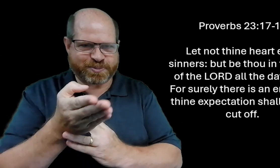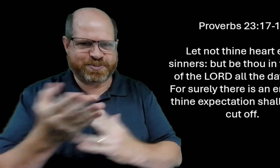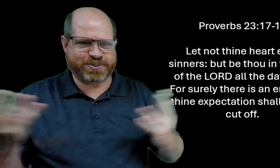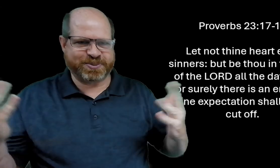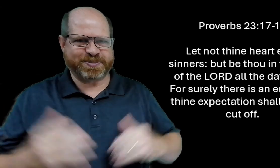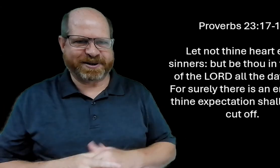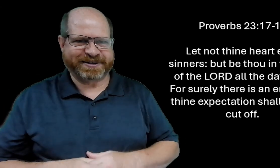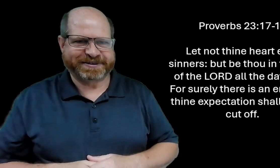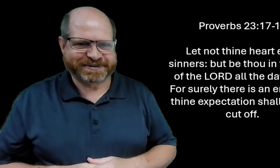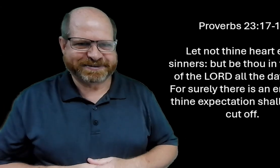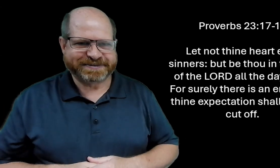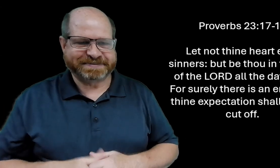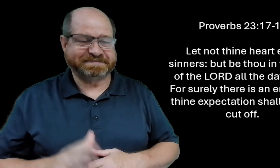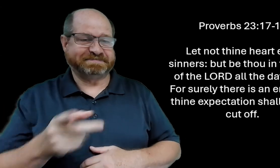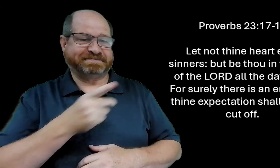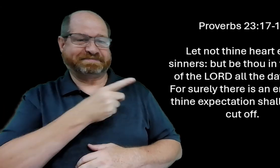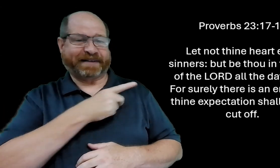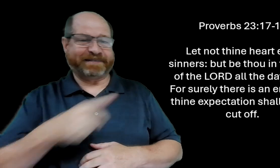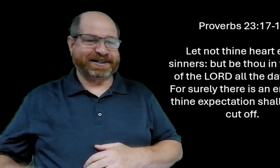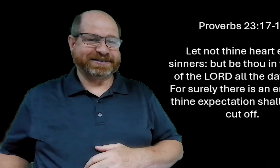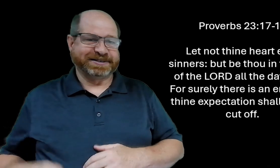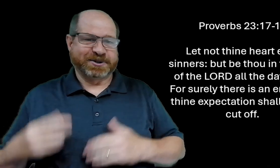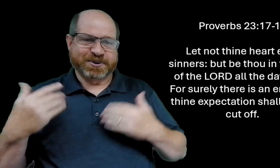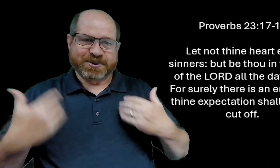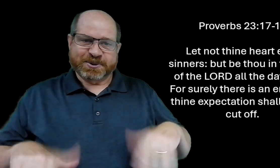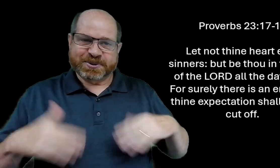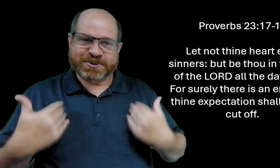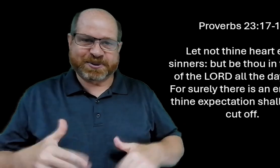you just have to go through it just like david